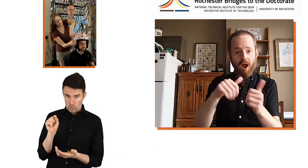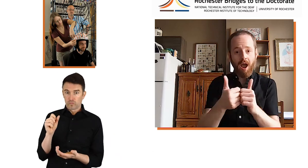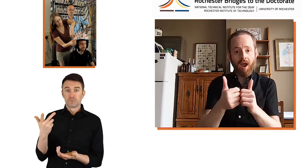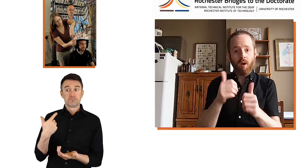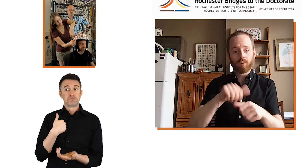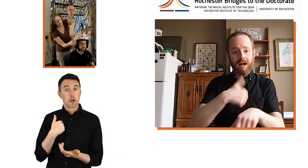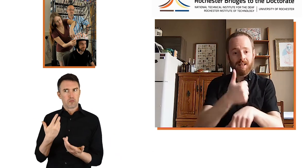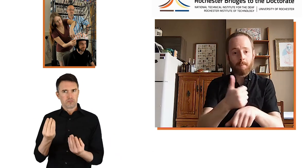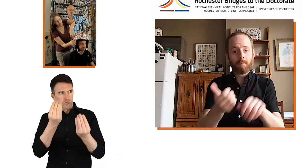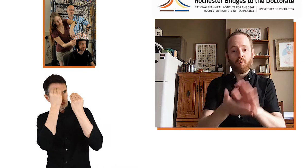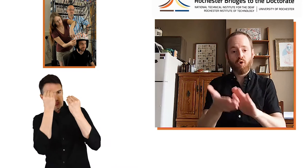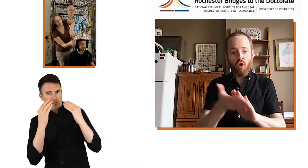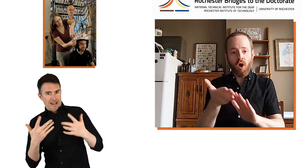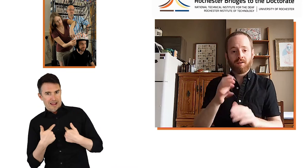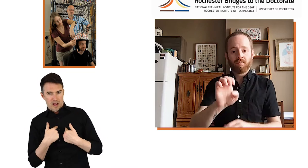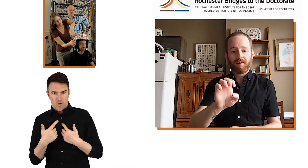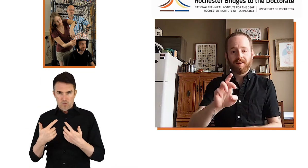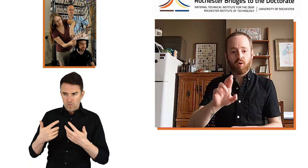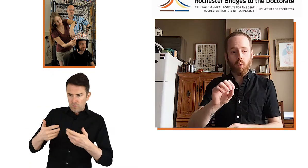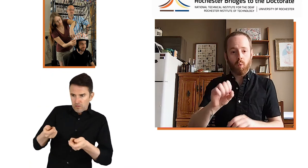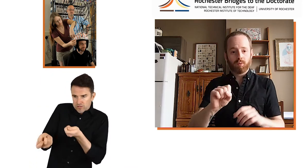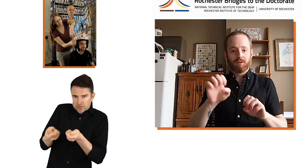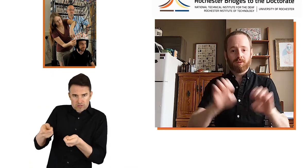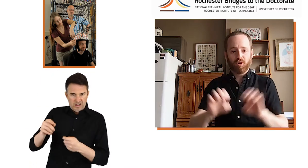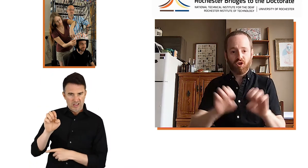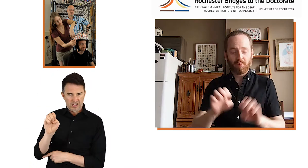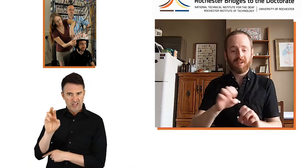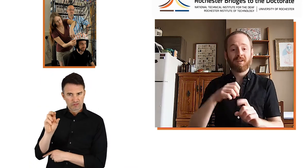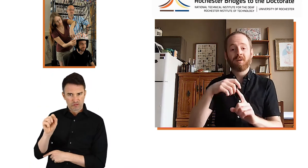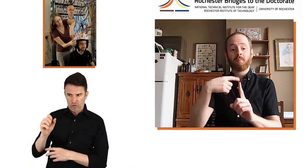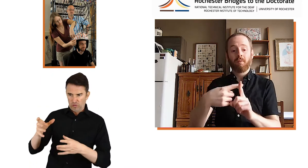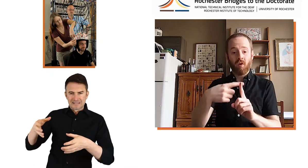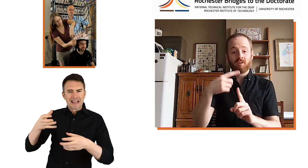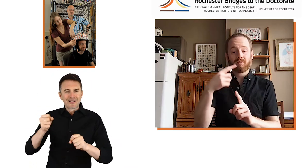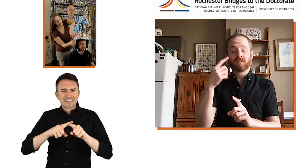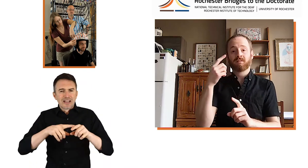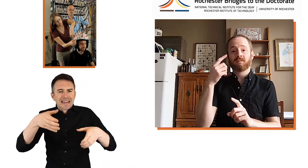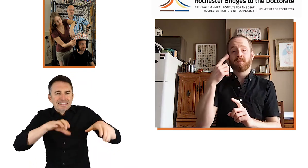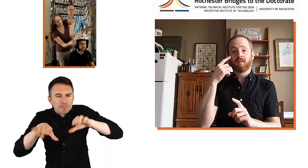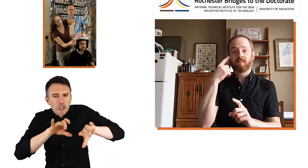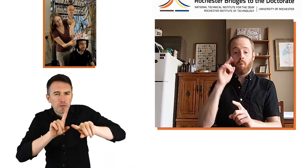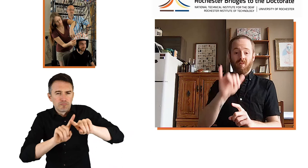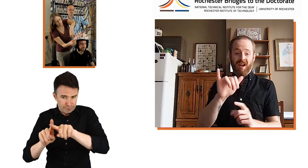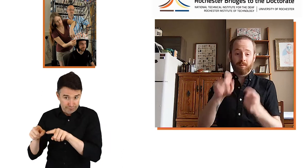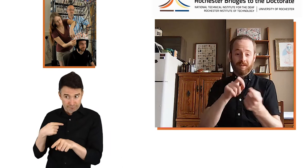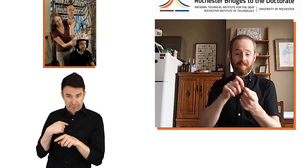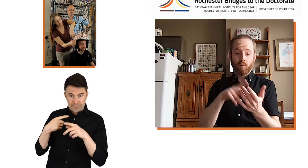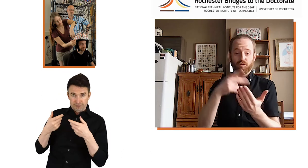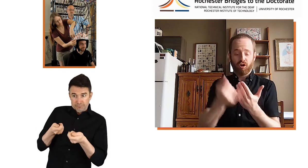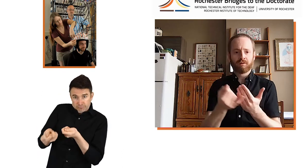Matt brought me on to learn how to operate the EROS machine for the experiments.